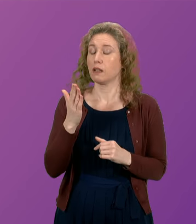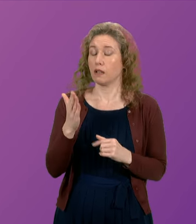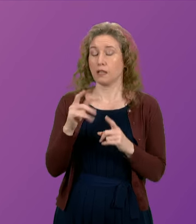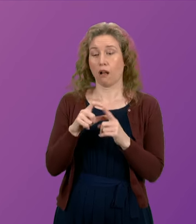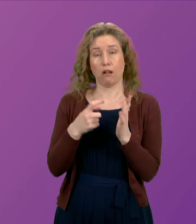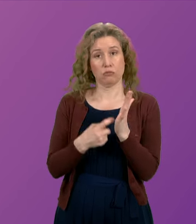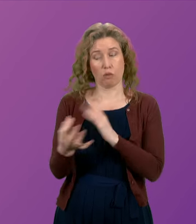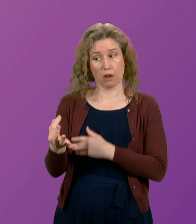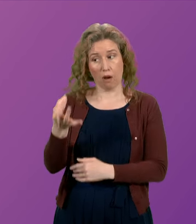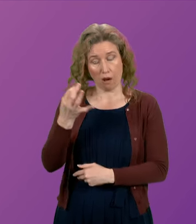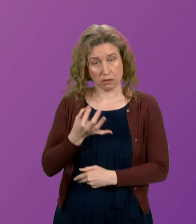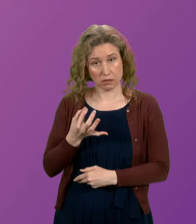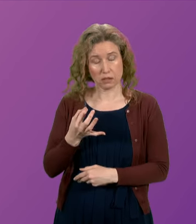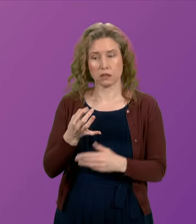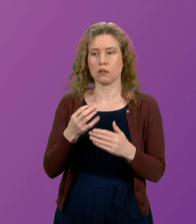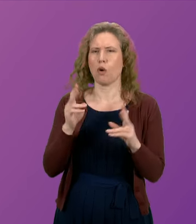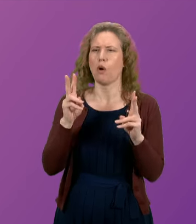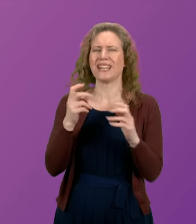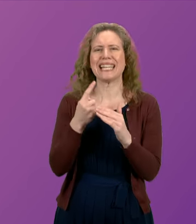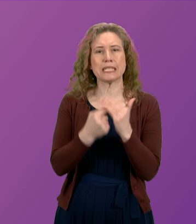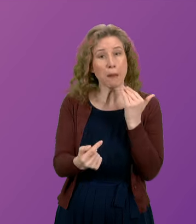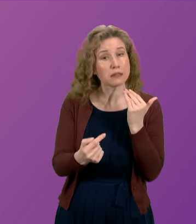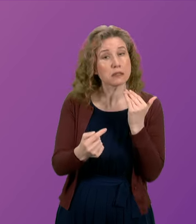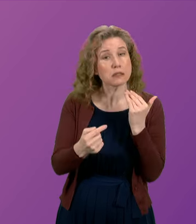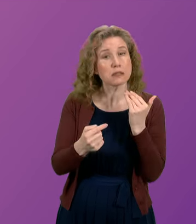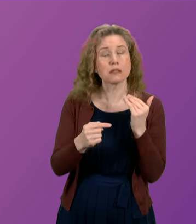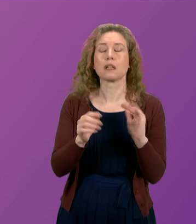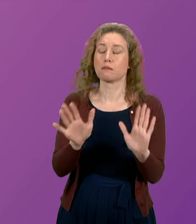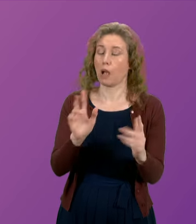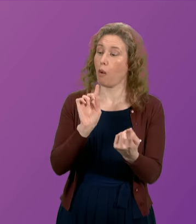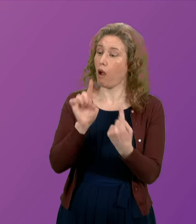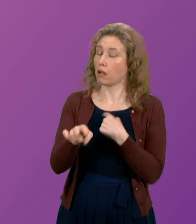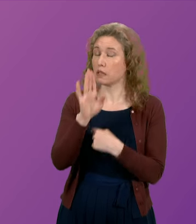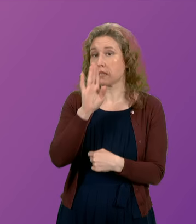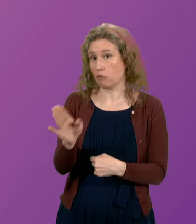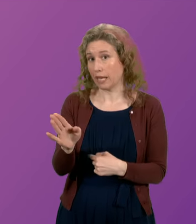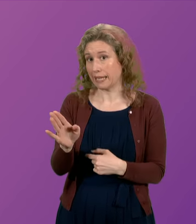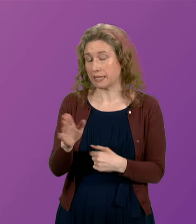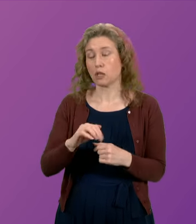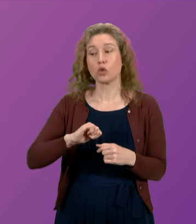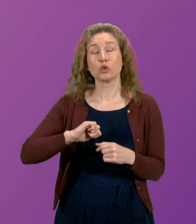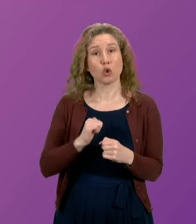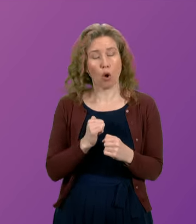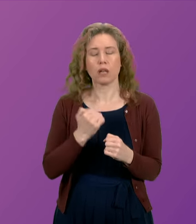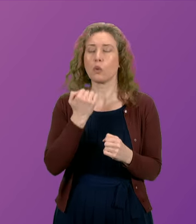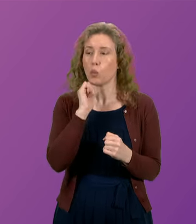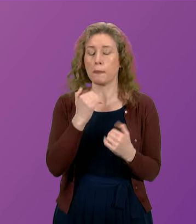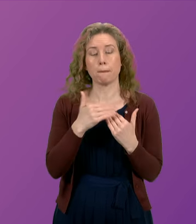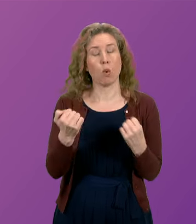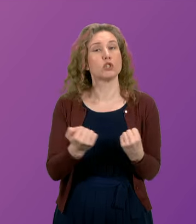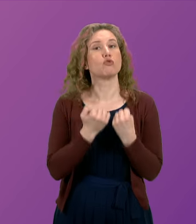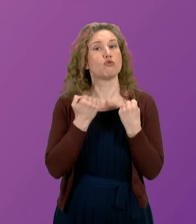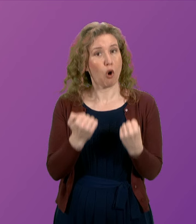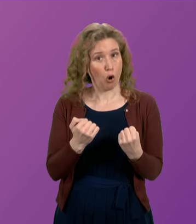asked me about the question of independence, and I will answer his question very directly. Scotland would be in a stronger